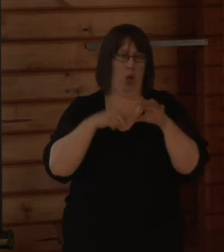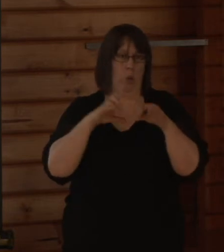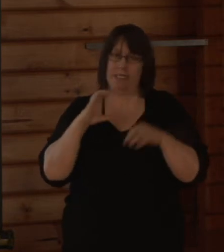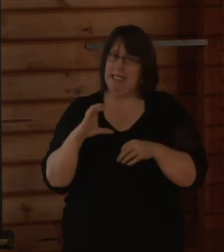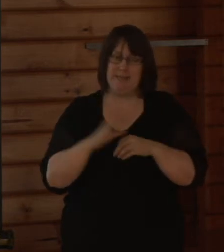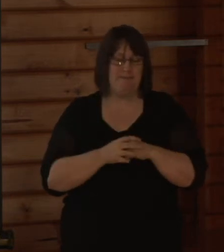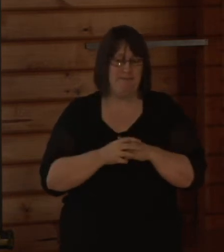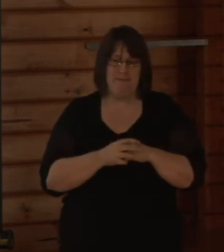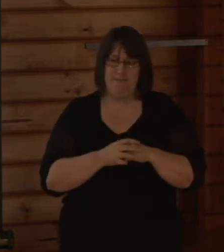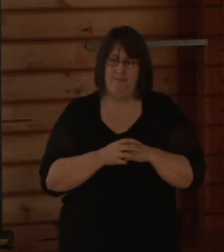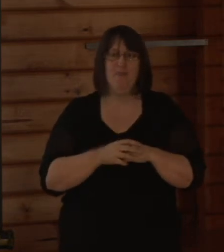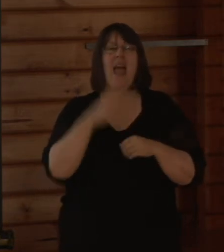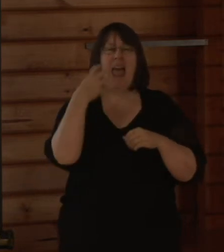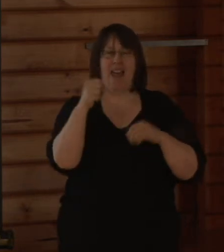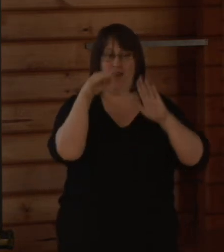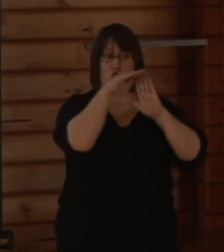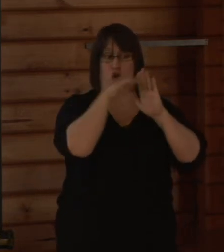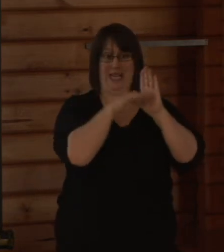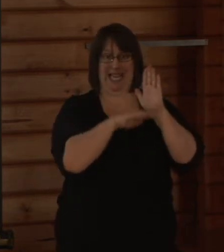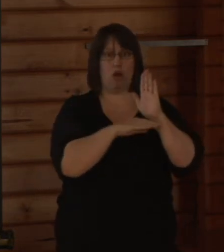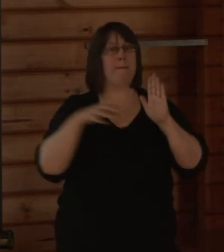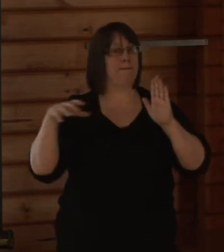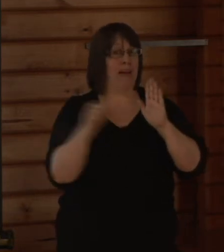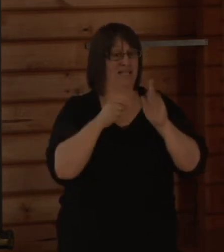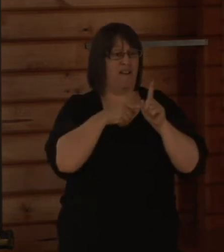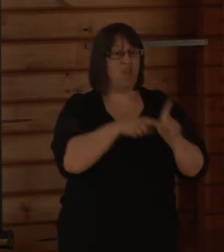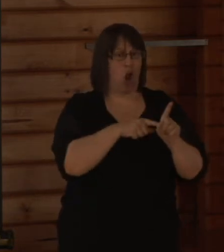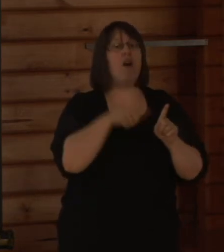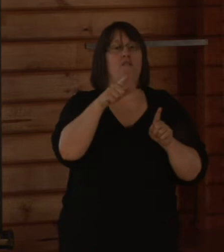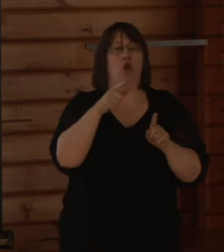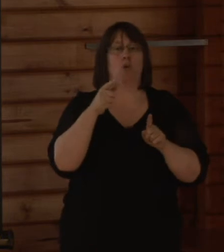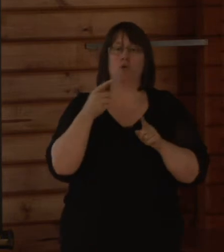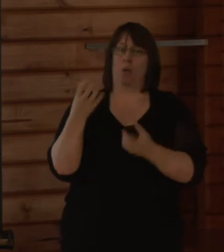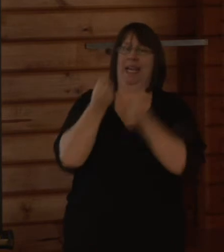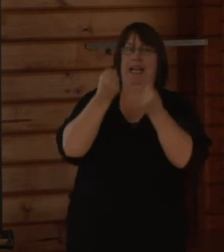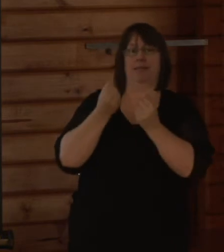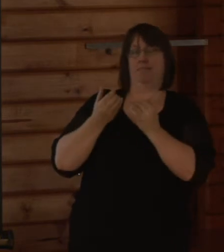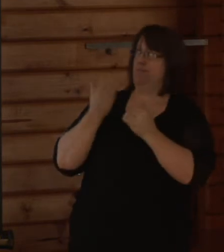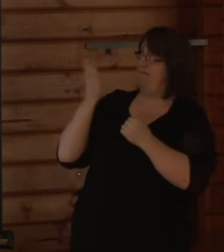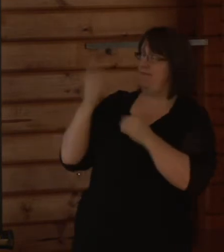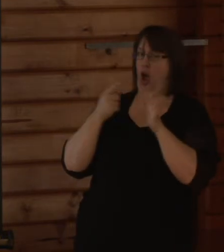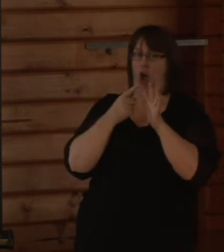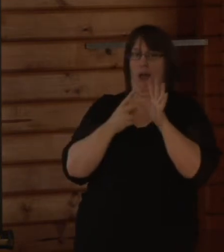There are a number of specific criteria to be met for increased flood vulnerability to be confirmed.